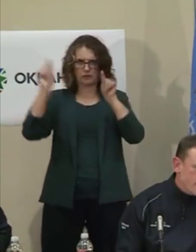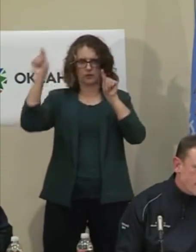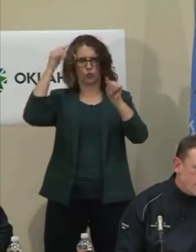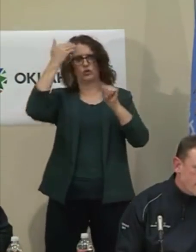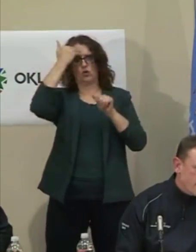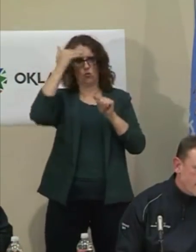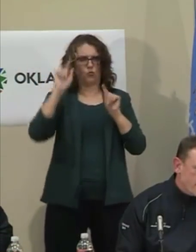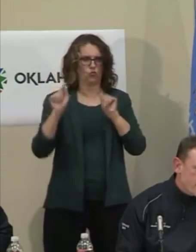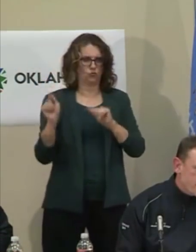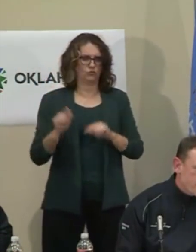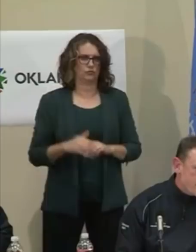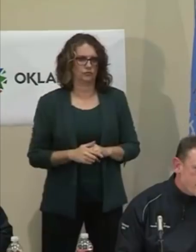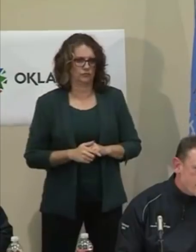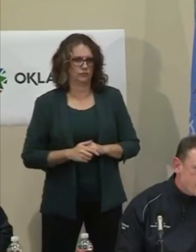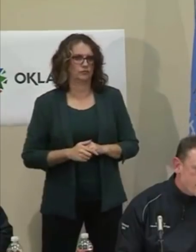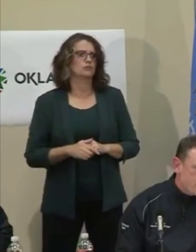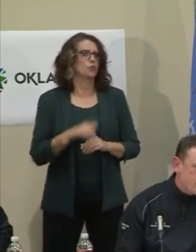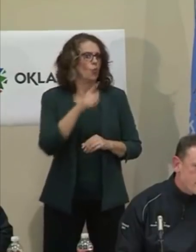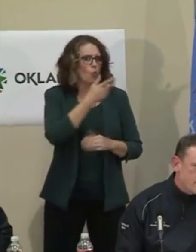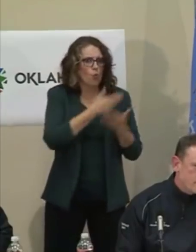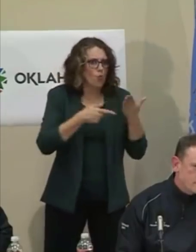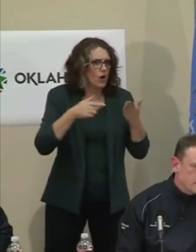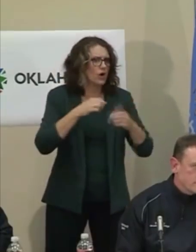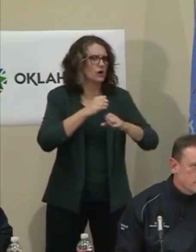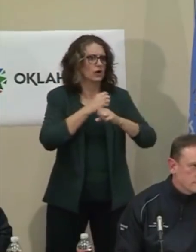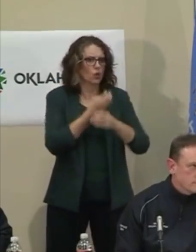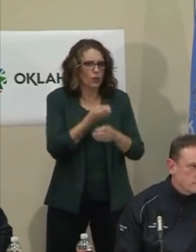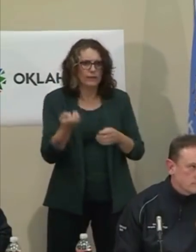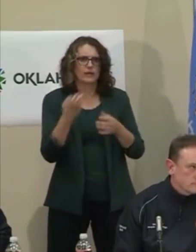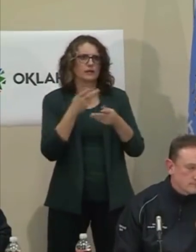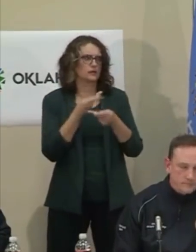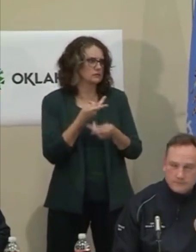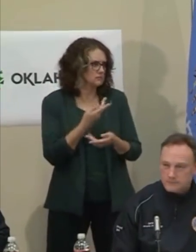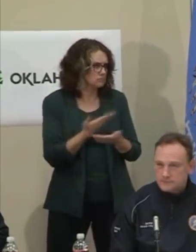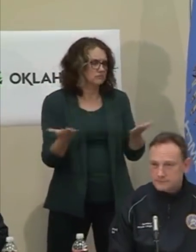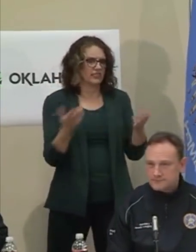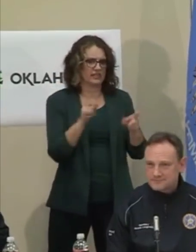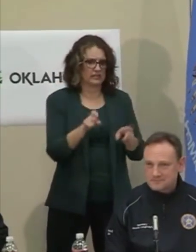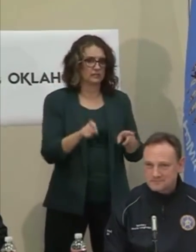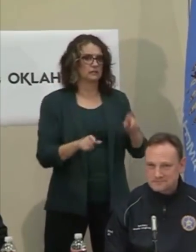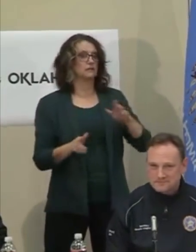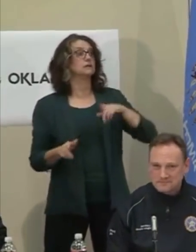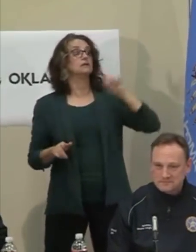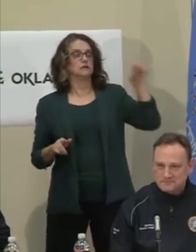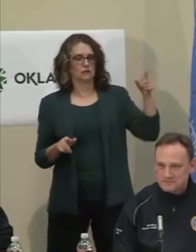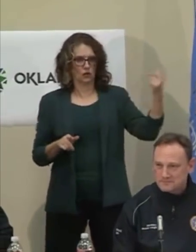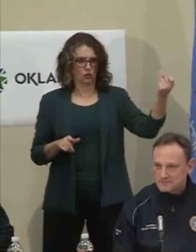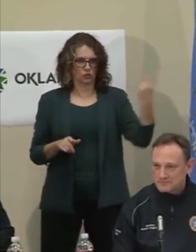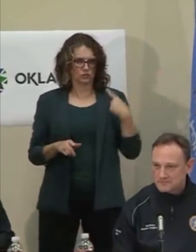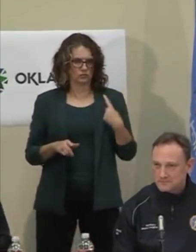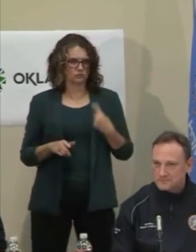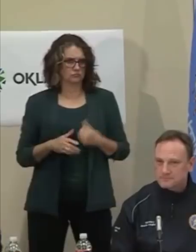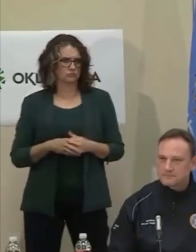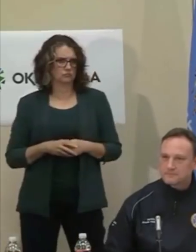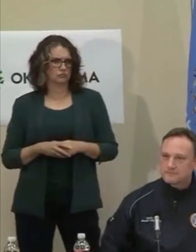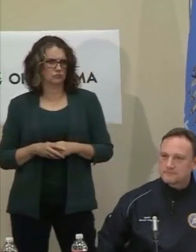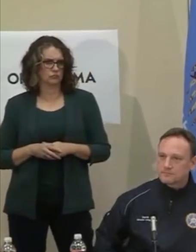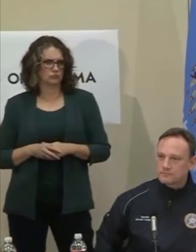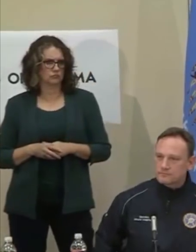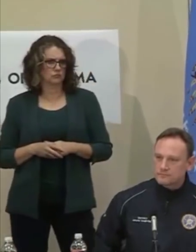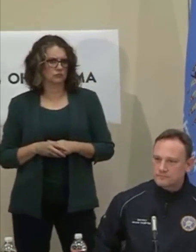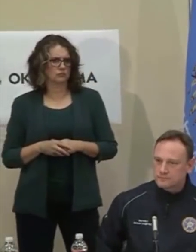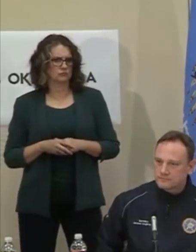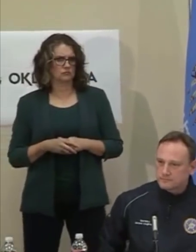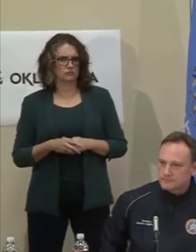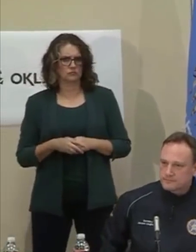and what protective gear they need as well. General, there have been a lot of rumors going around about the National Guards at the Tulsa Fairgrounds, the